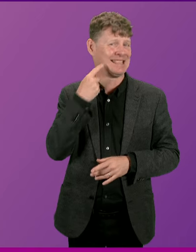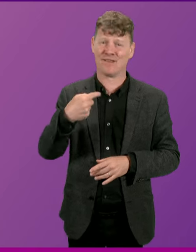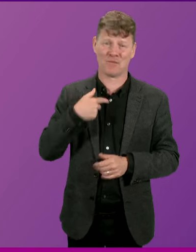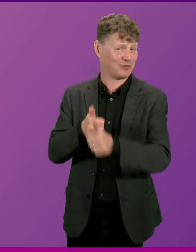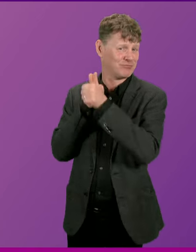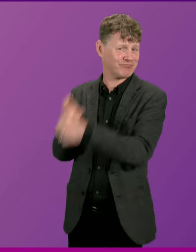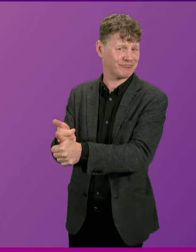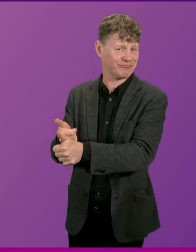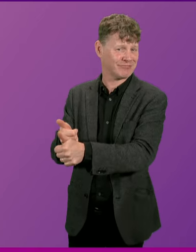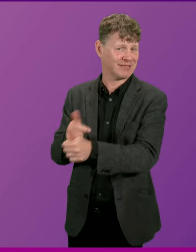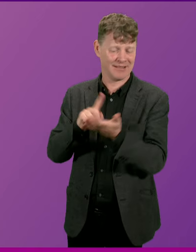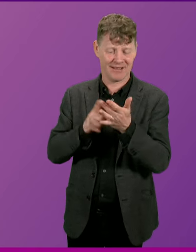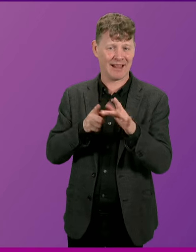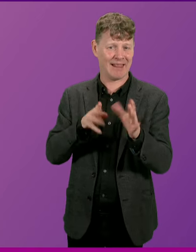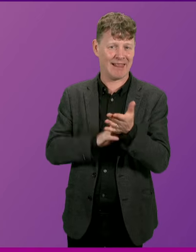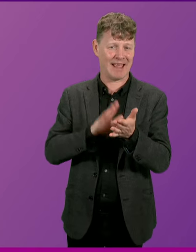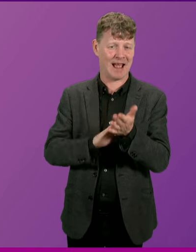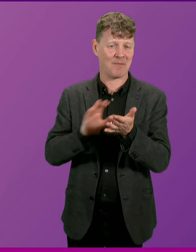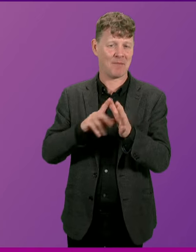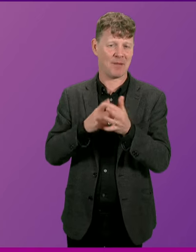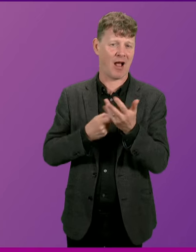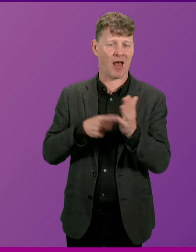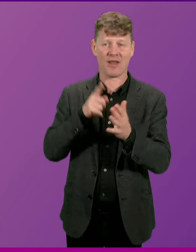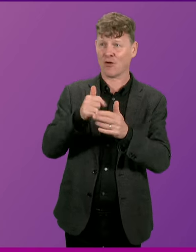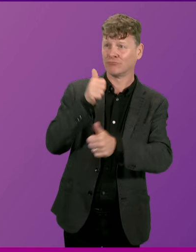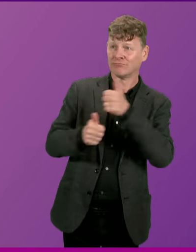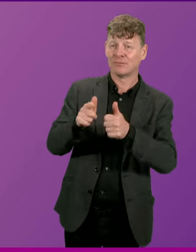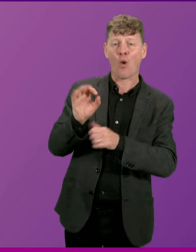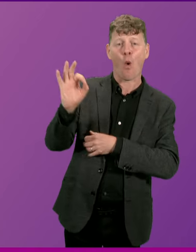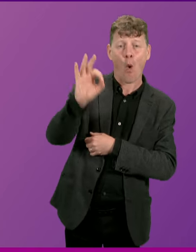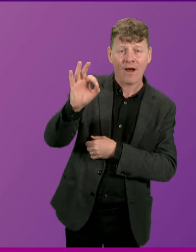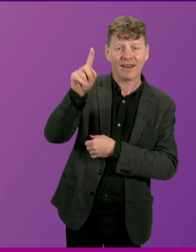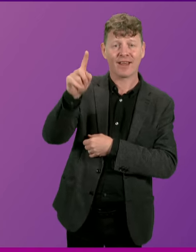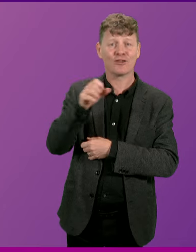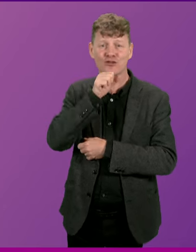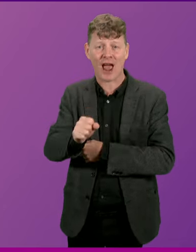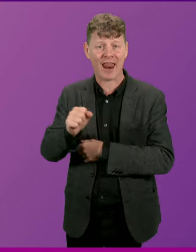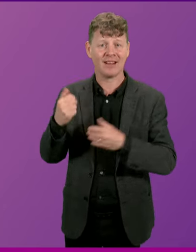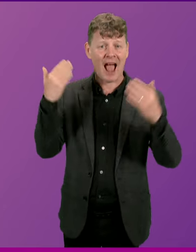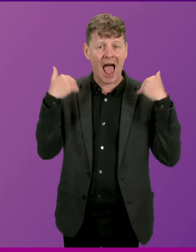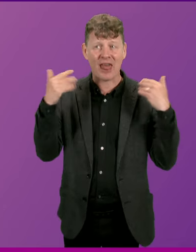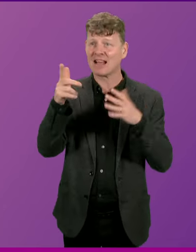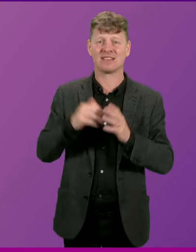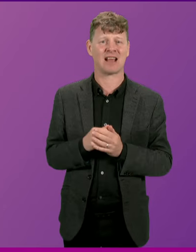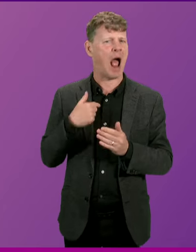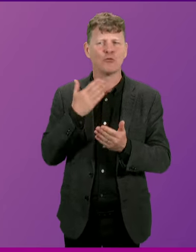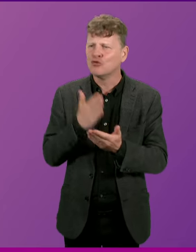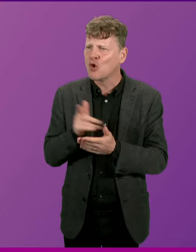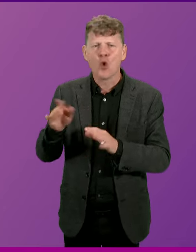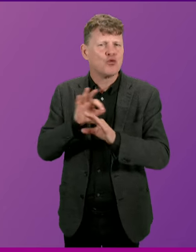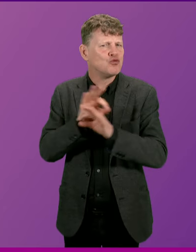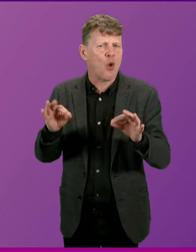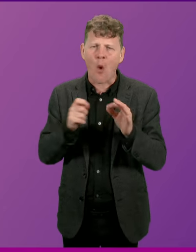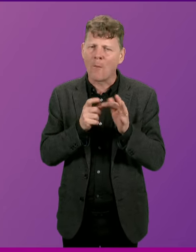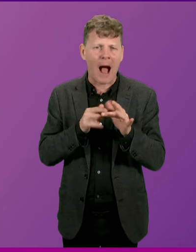MacArthur in congratulating the Orkney and Shetland athletes. And I'm sure there was no bias whatsoever in his